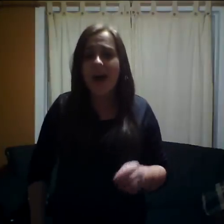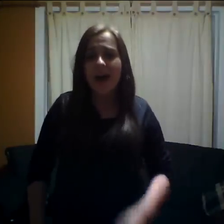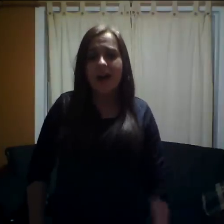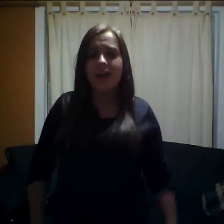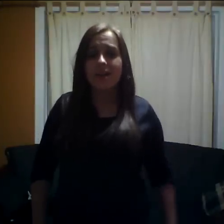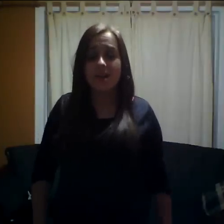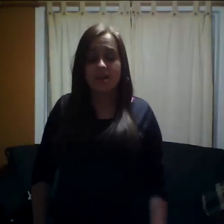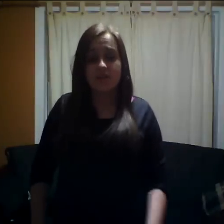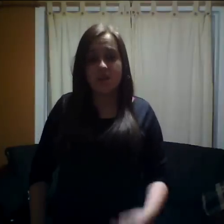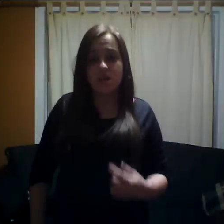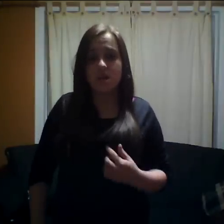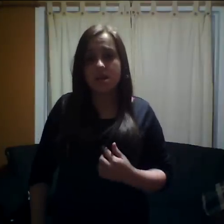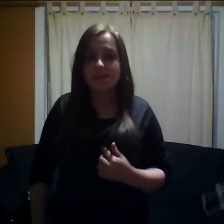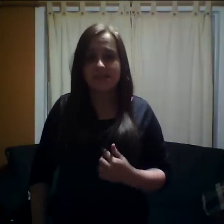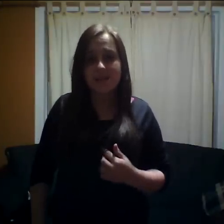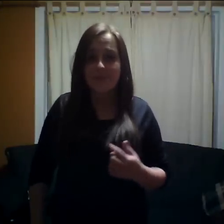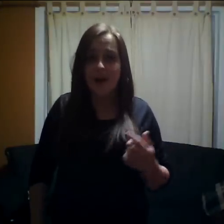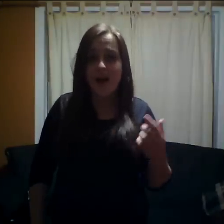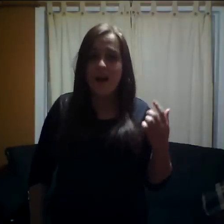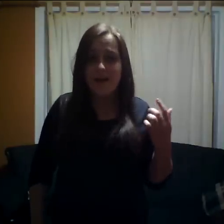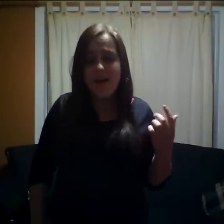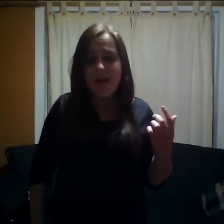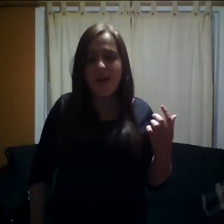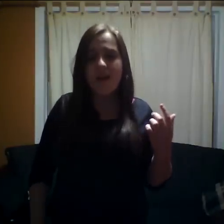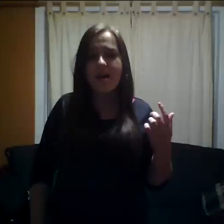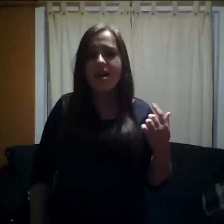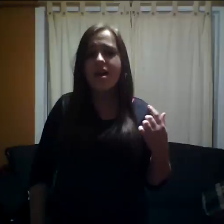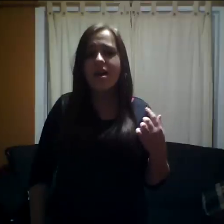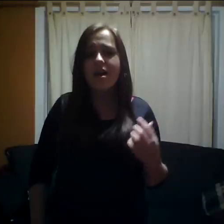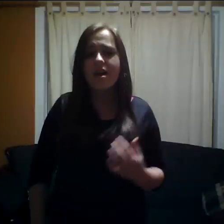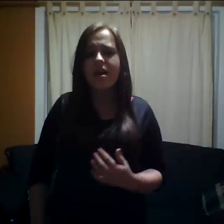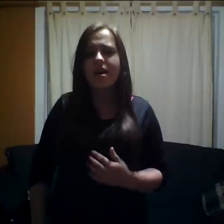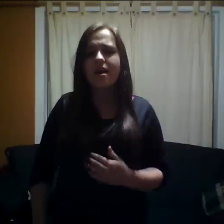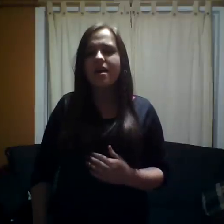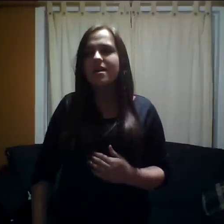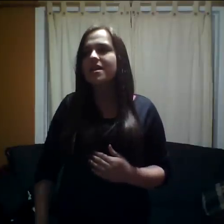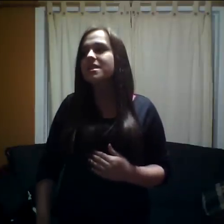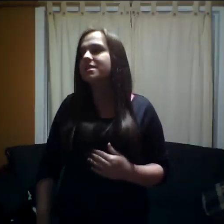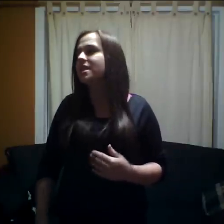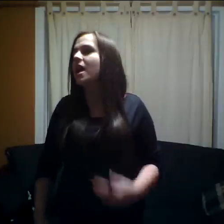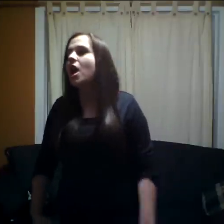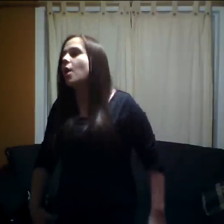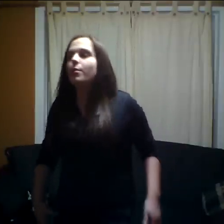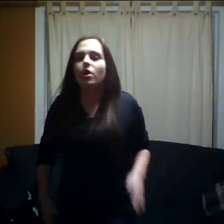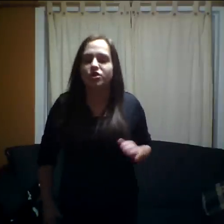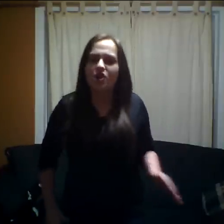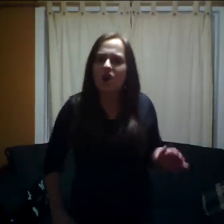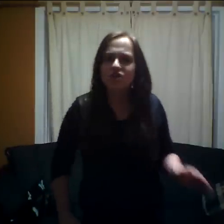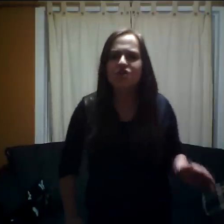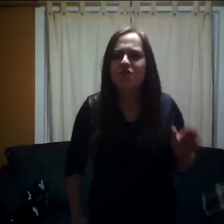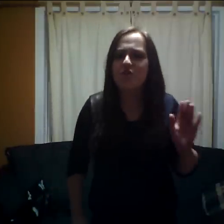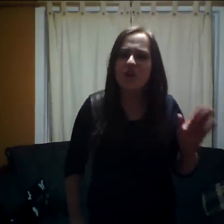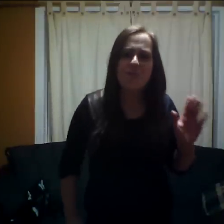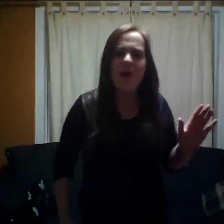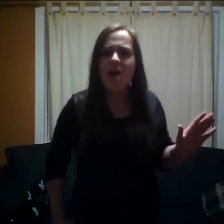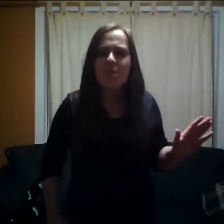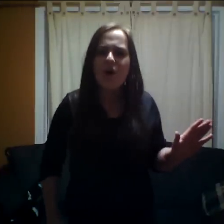and heaviness in my head. But don't you remember